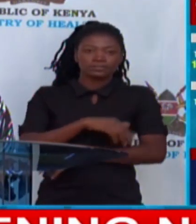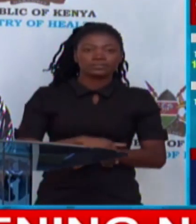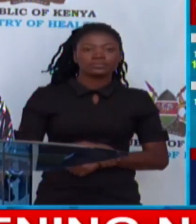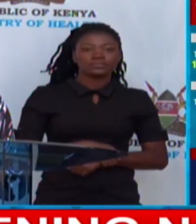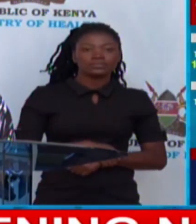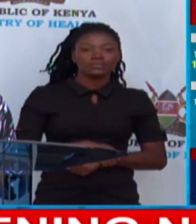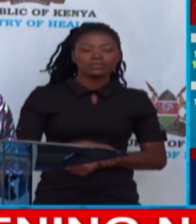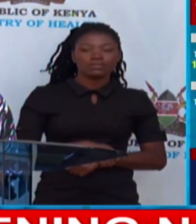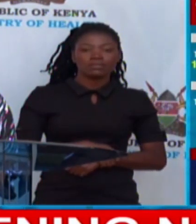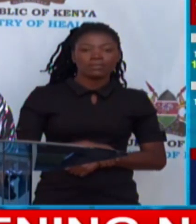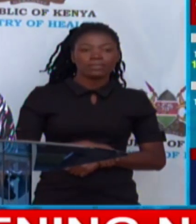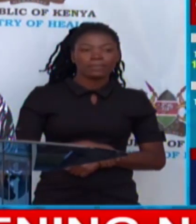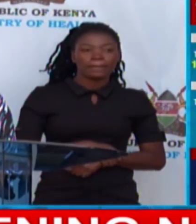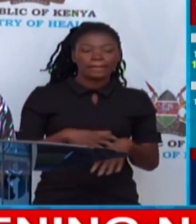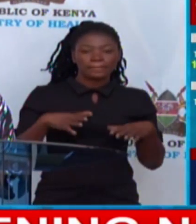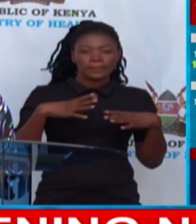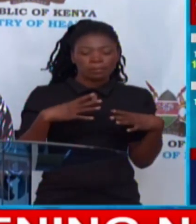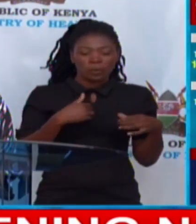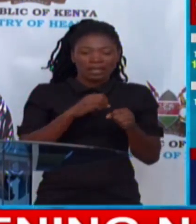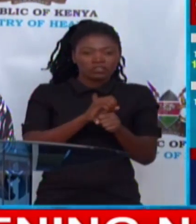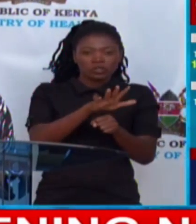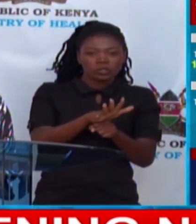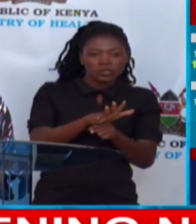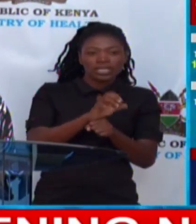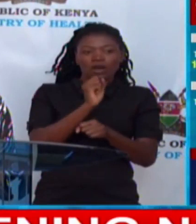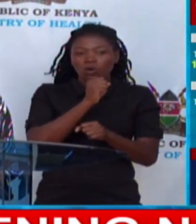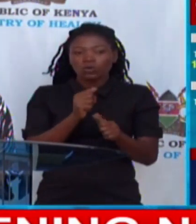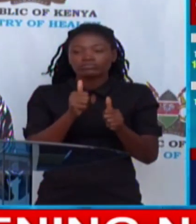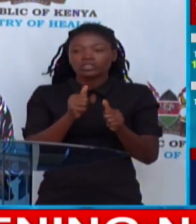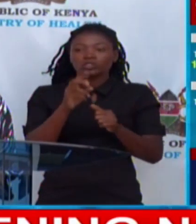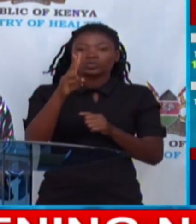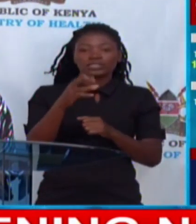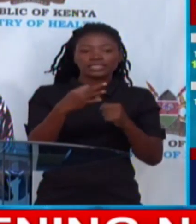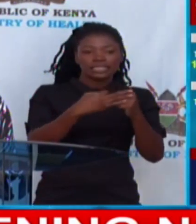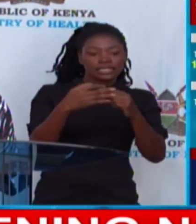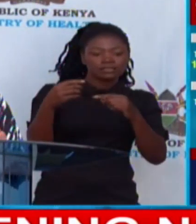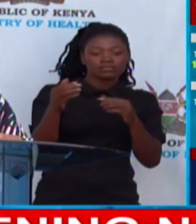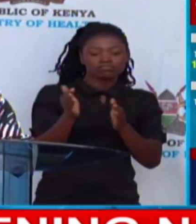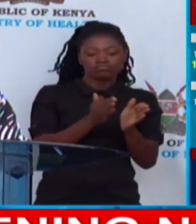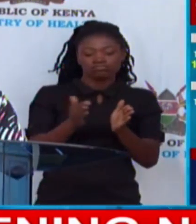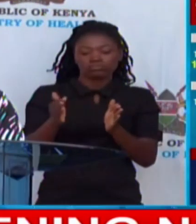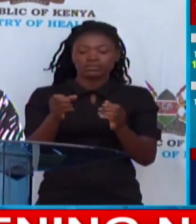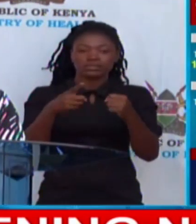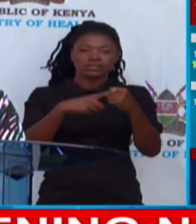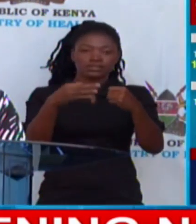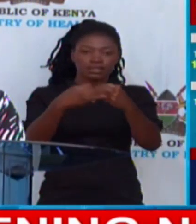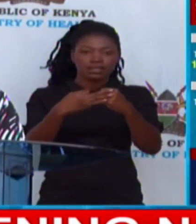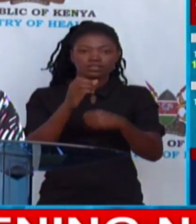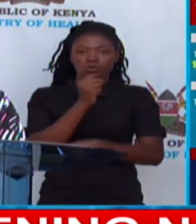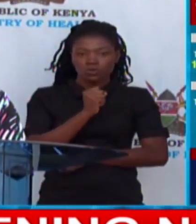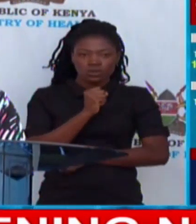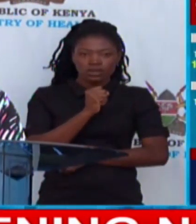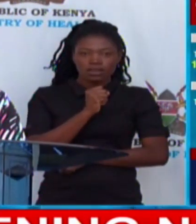The ages of the confirmed cases range between 28 to 68 years. We have so far